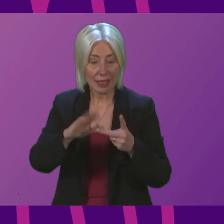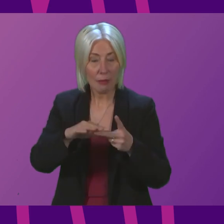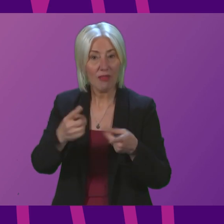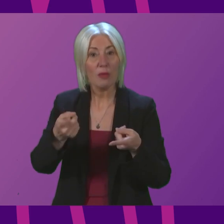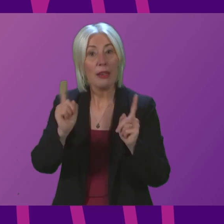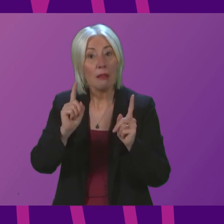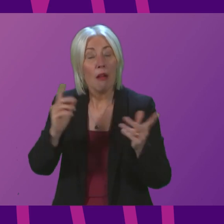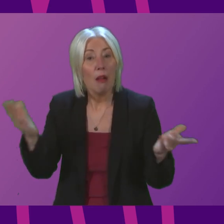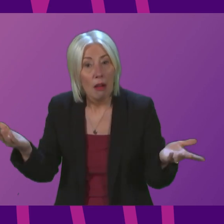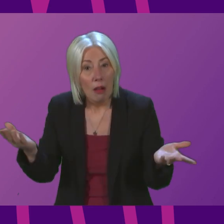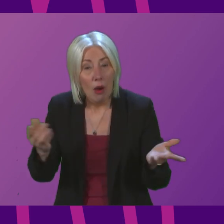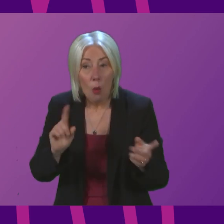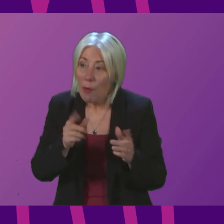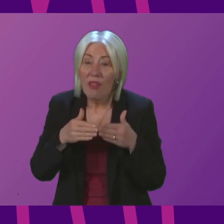about.